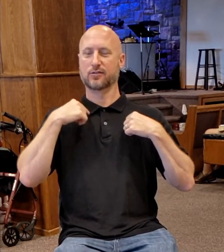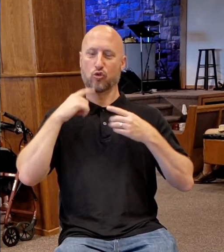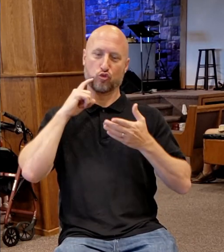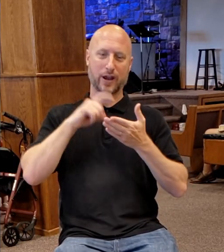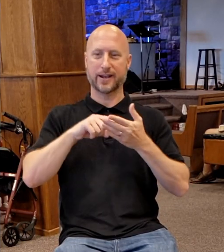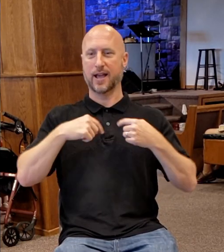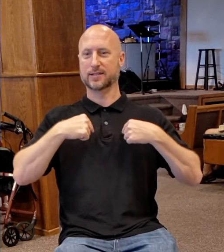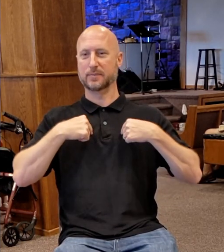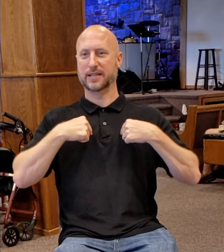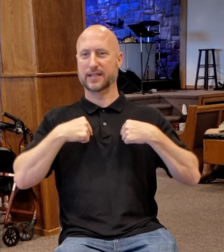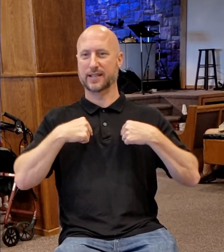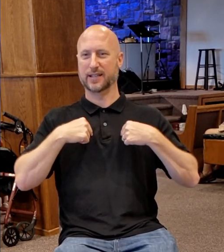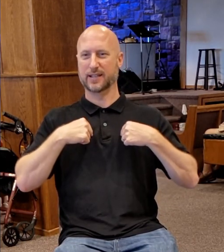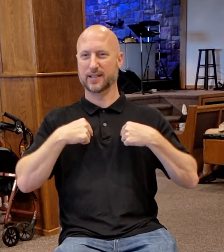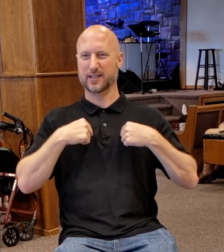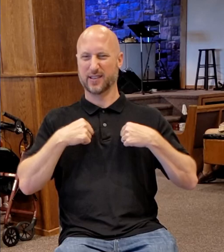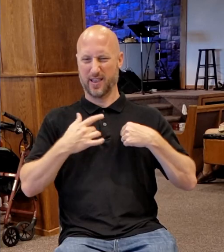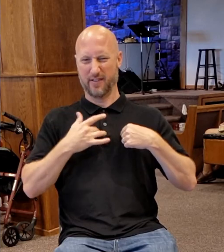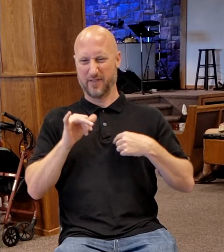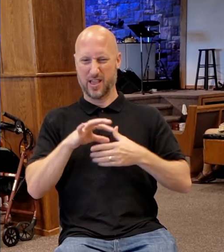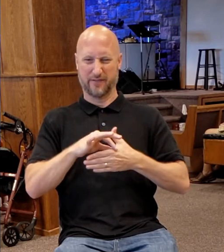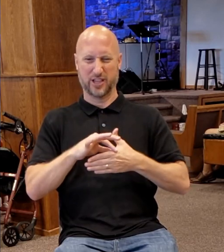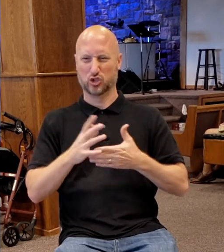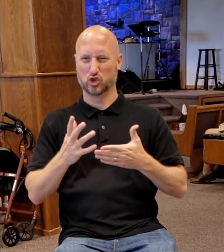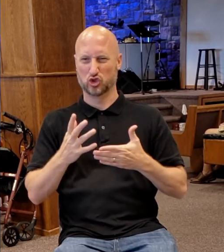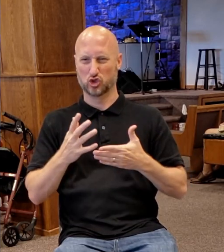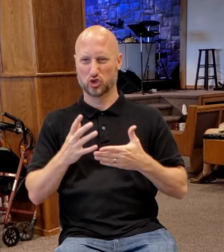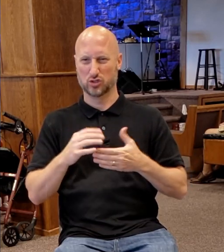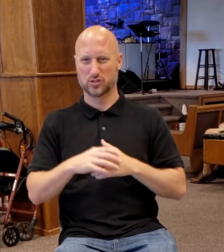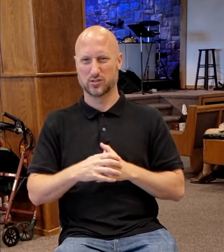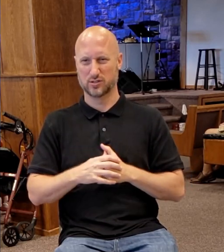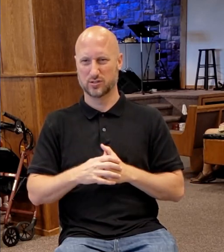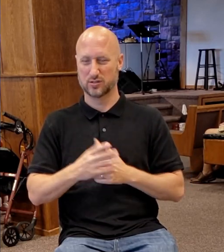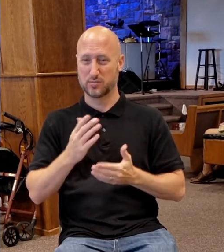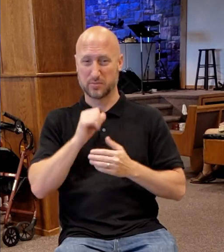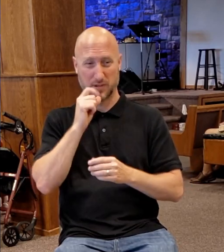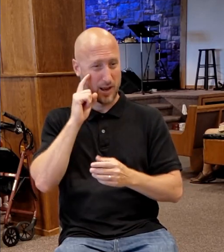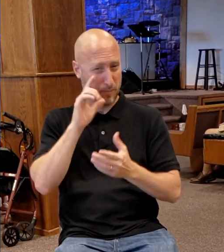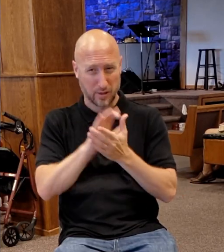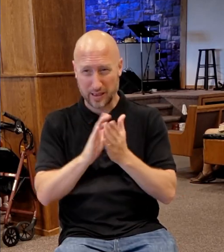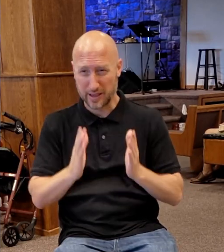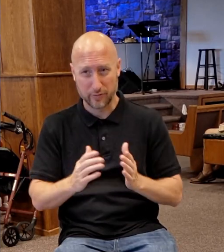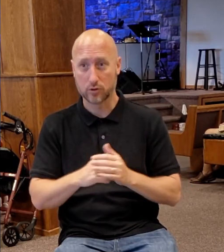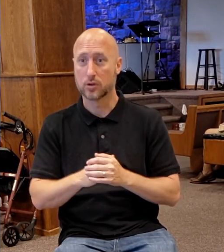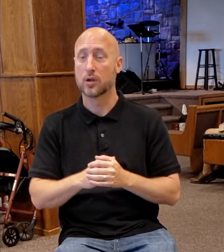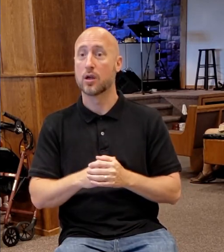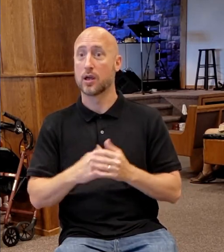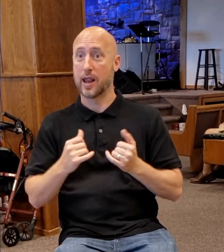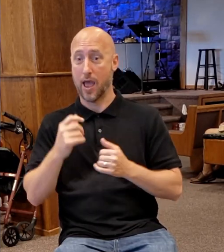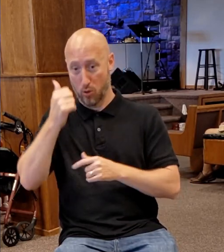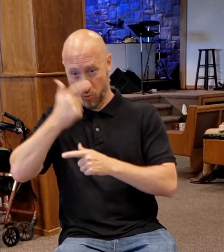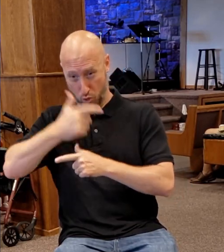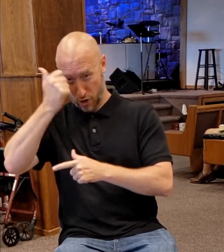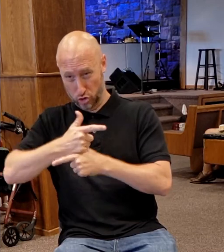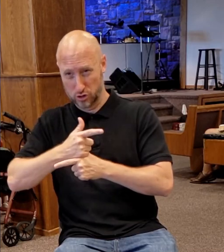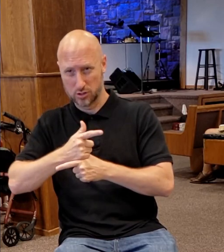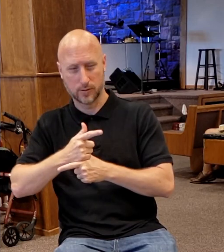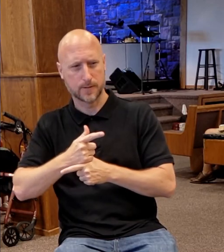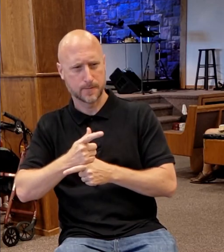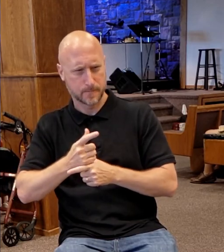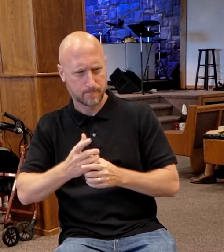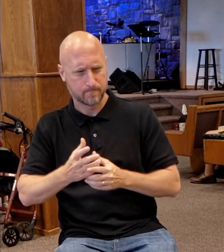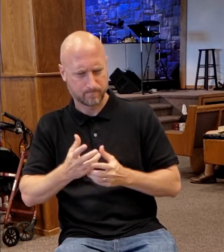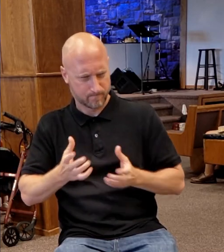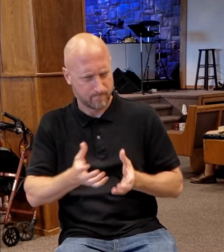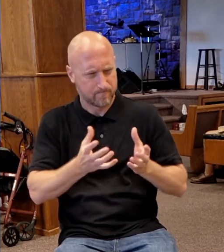that. And they're not believers. And they're pushing their older brother to step out and do this right.